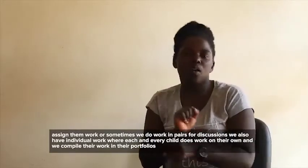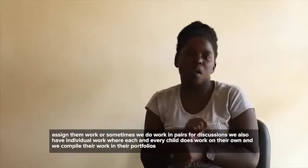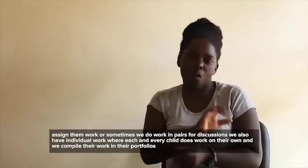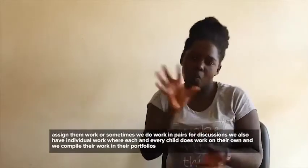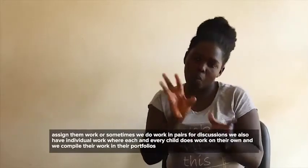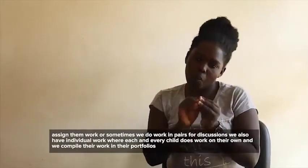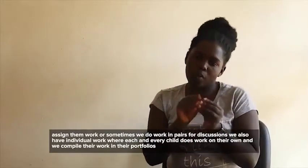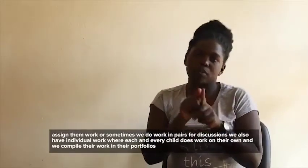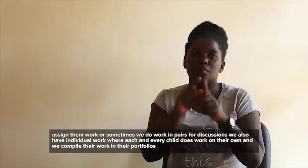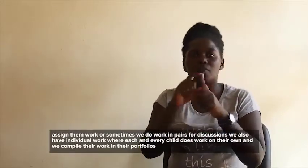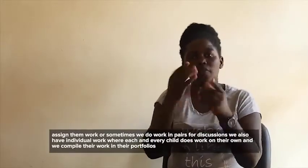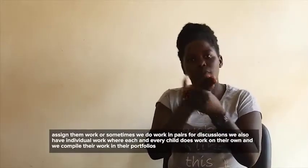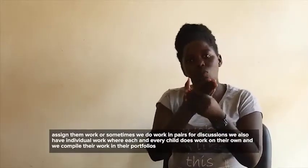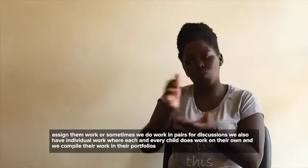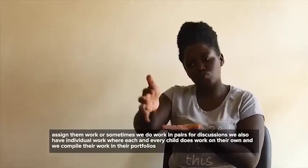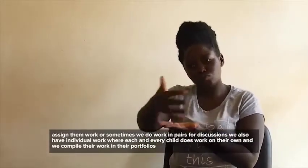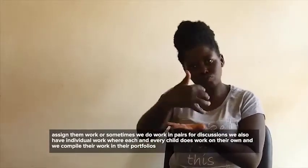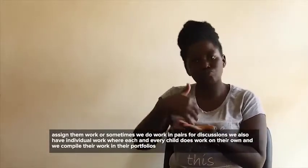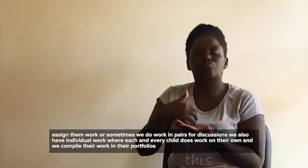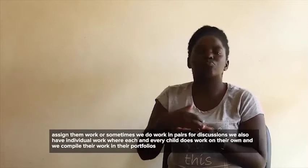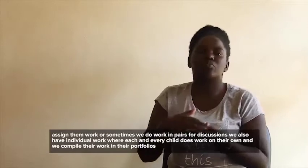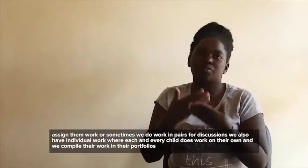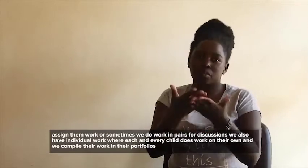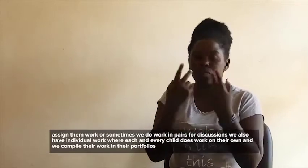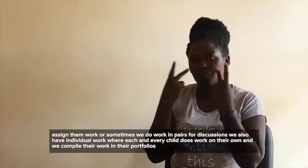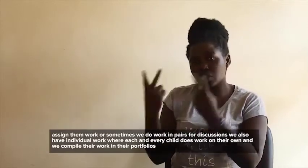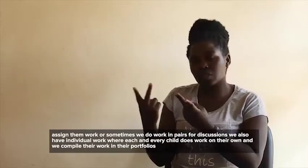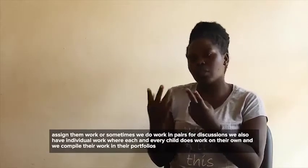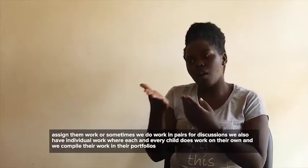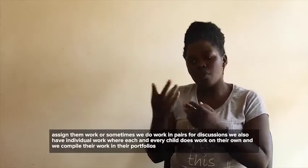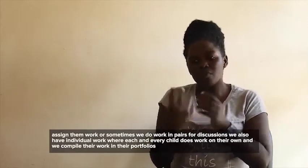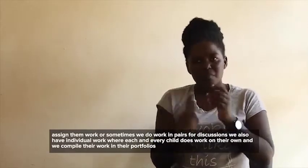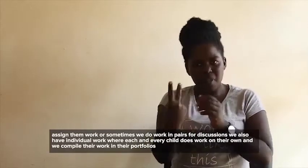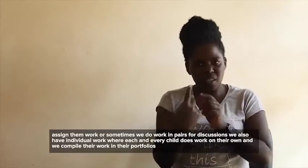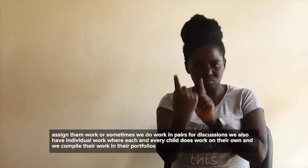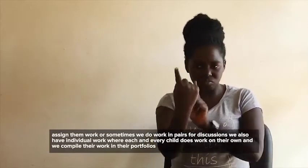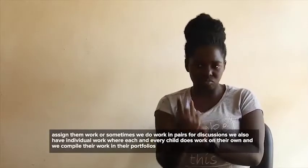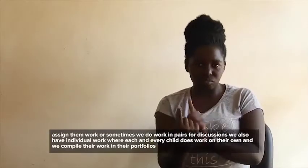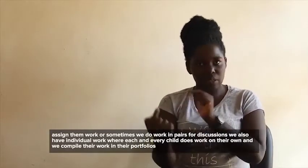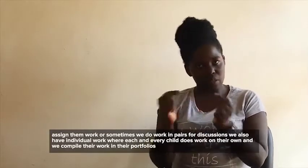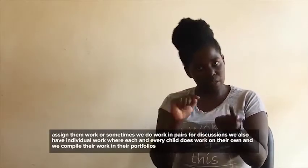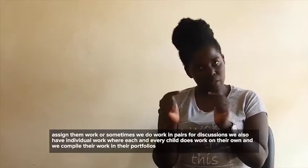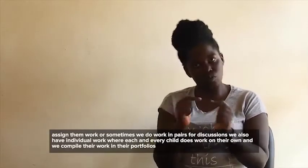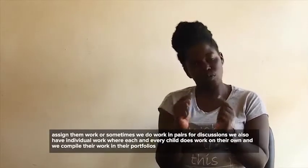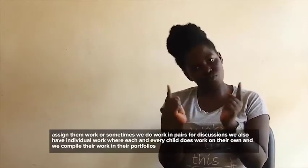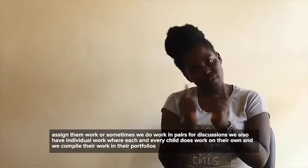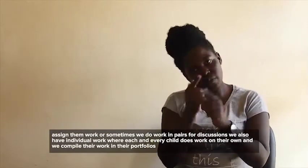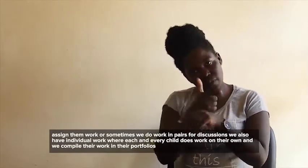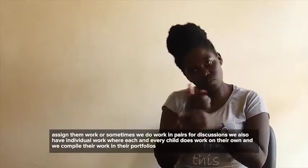individual work where each and every child does work on their own. And then we compile their work in the portfolios.